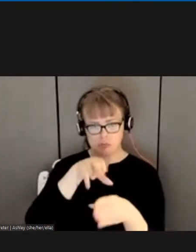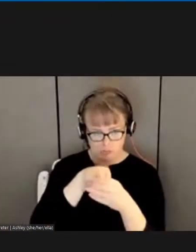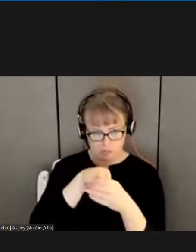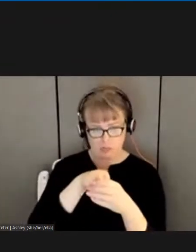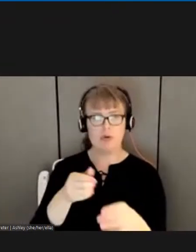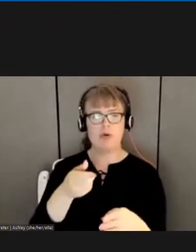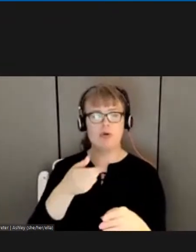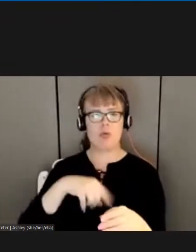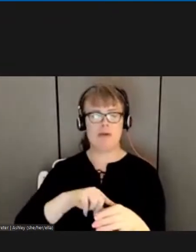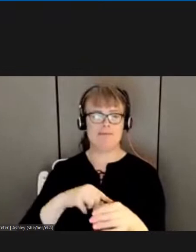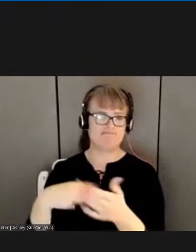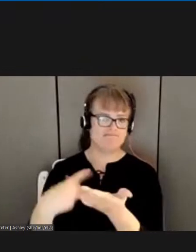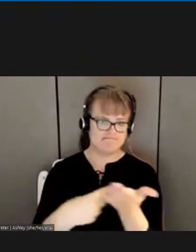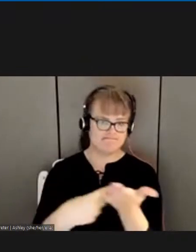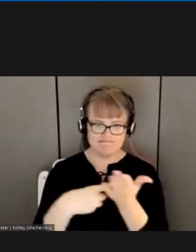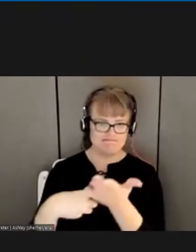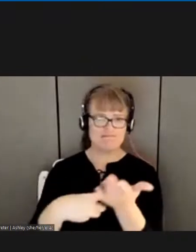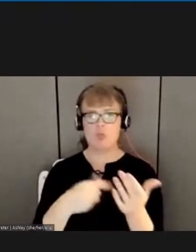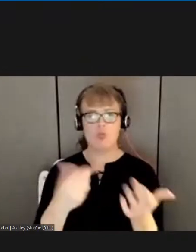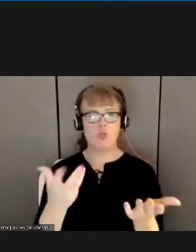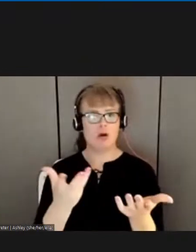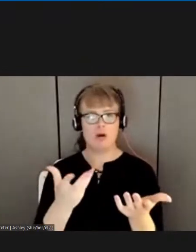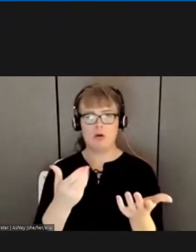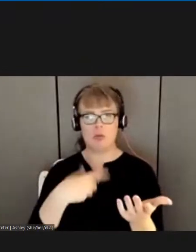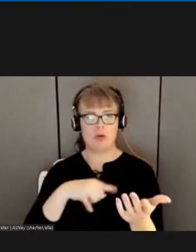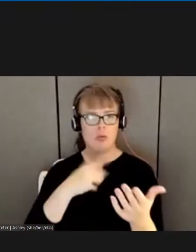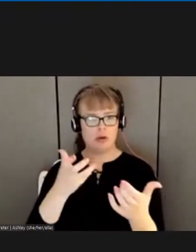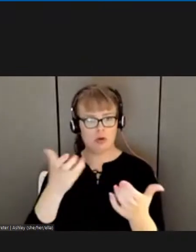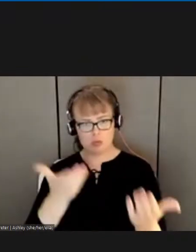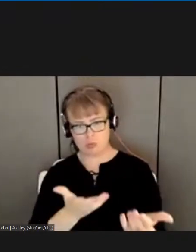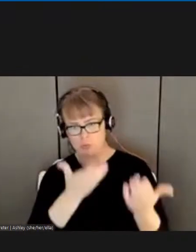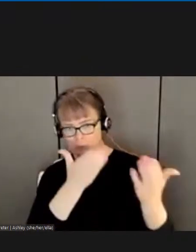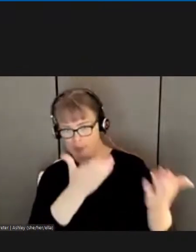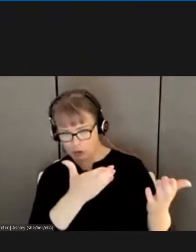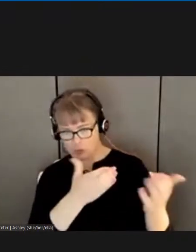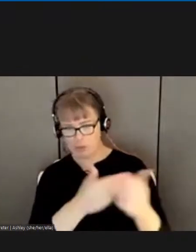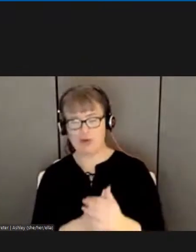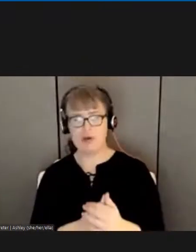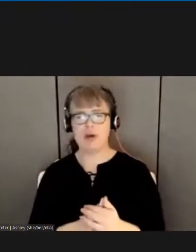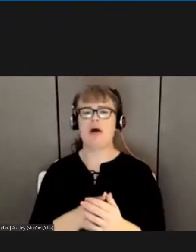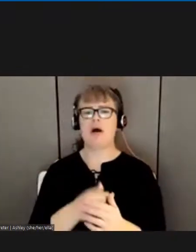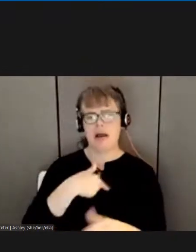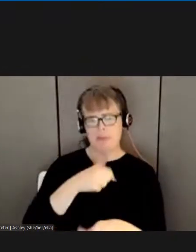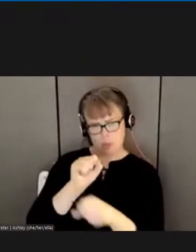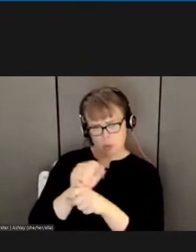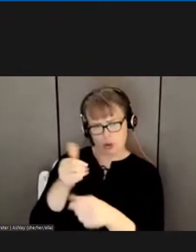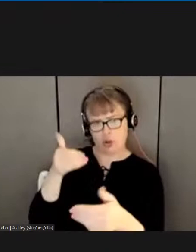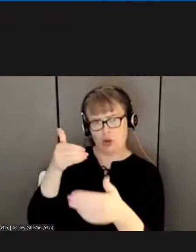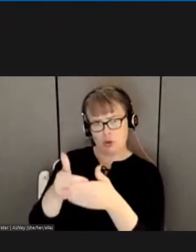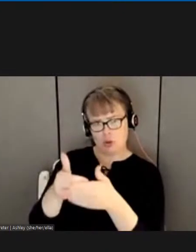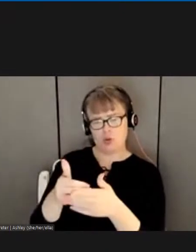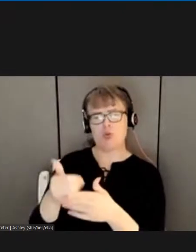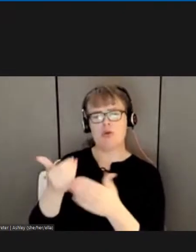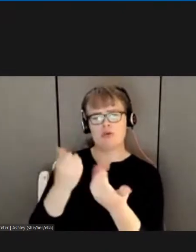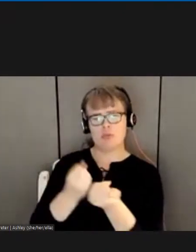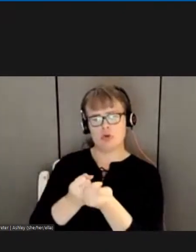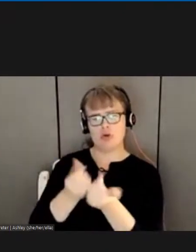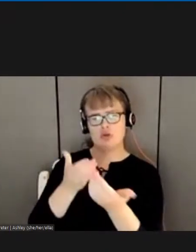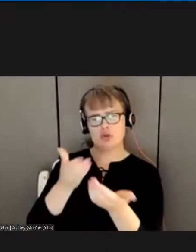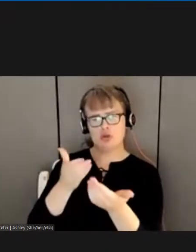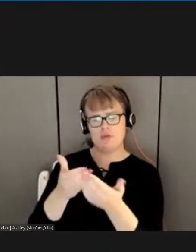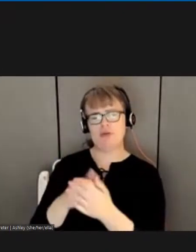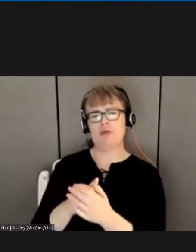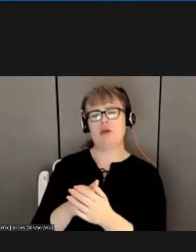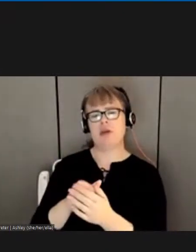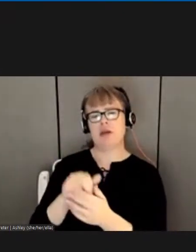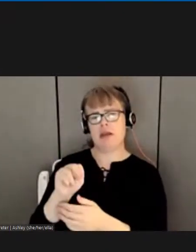And we're ready to go with those. I've been working very closely with support services, NBA, Judy, you can. As well as the